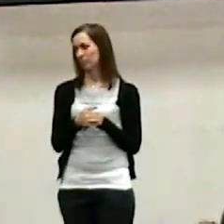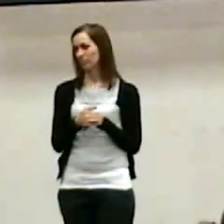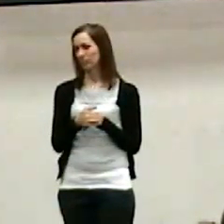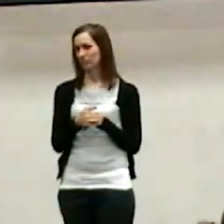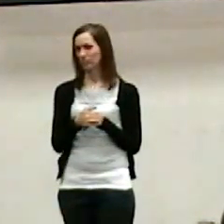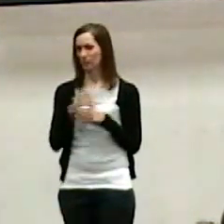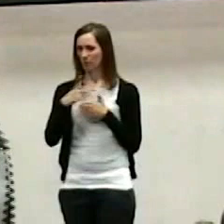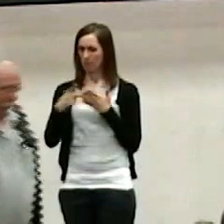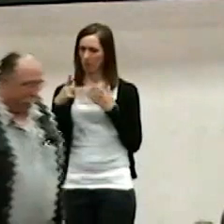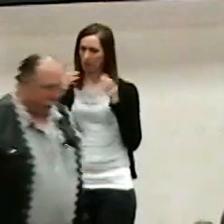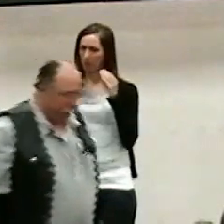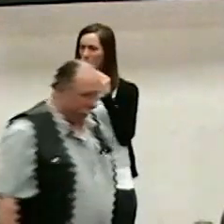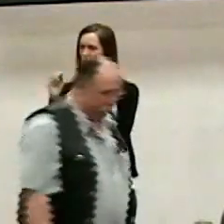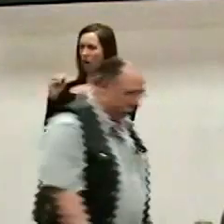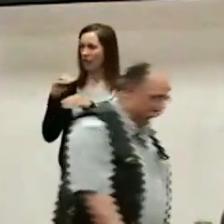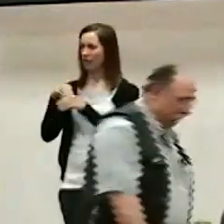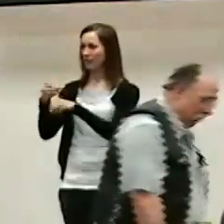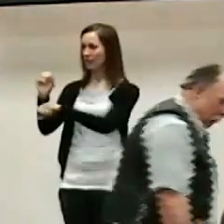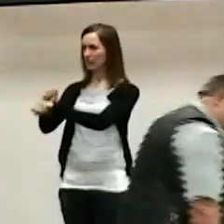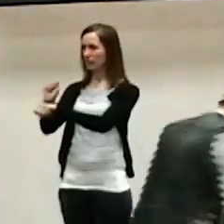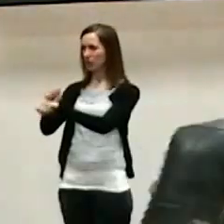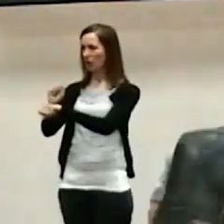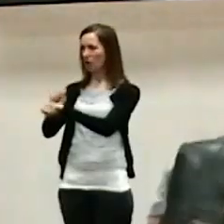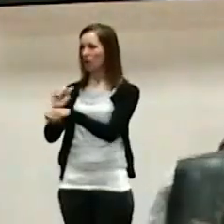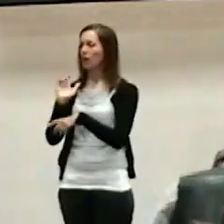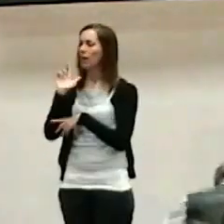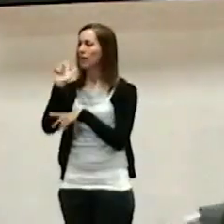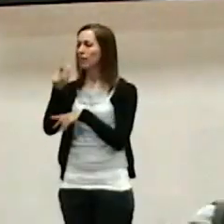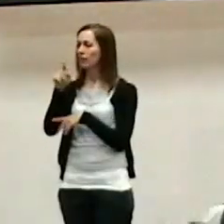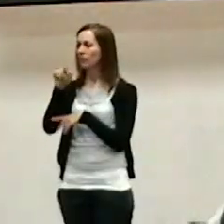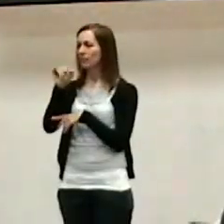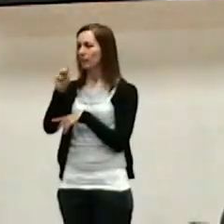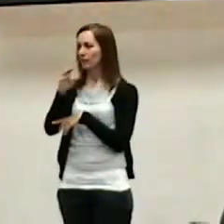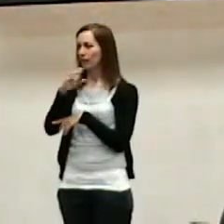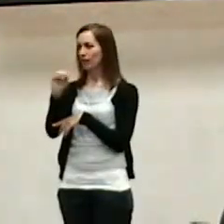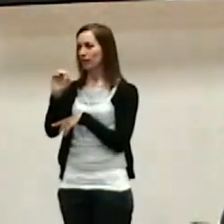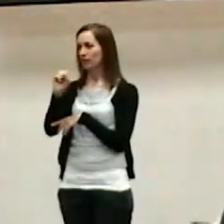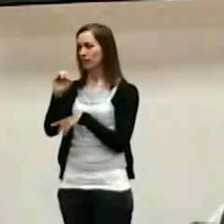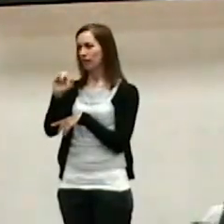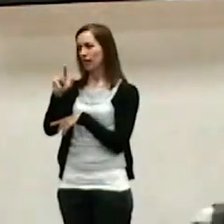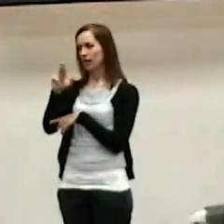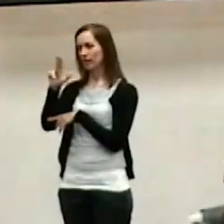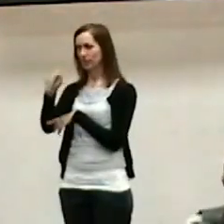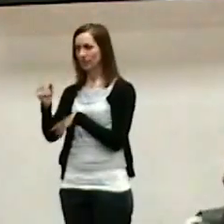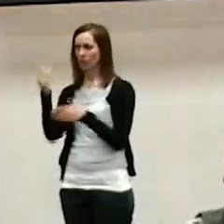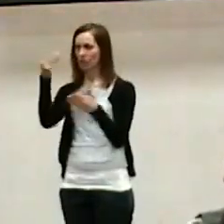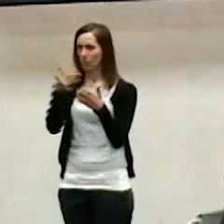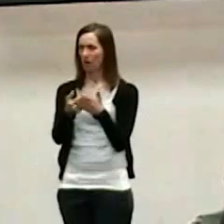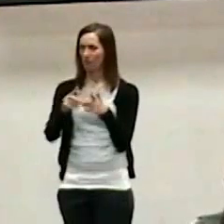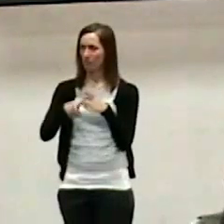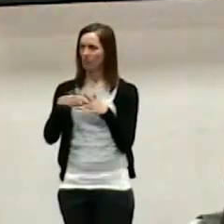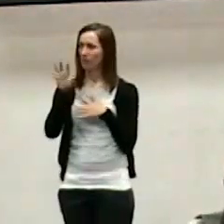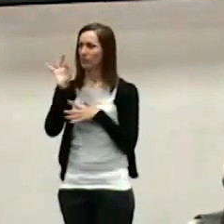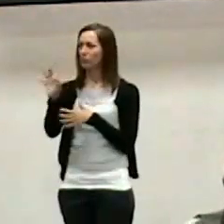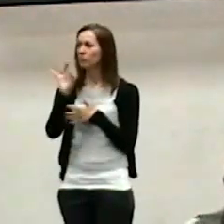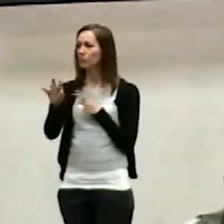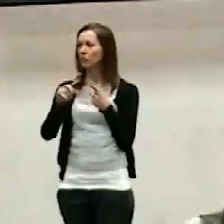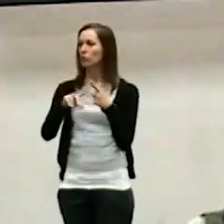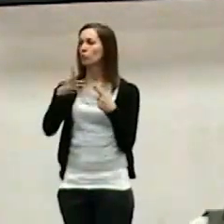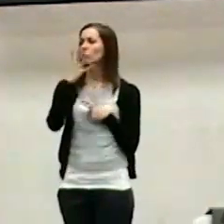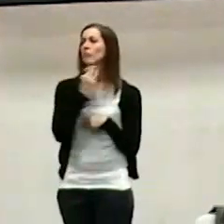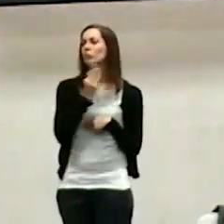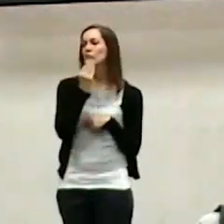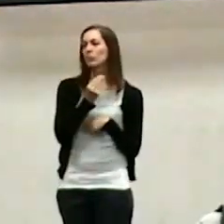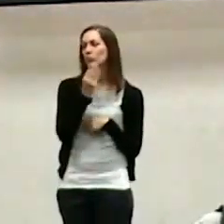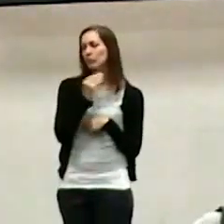He taught in the synagogues. And later, when Timothy and Silas catch up, they begin to preach exclusively to the Jews. It's as if